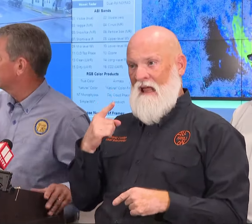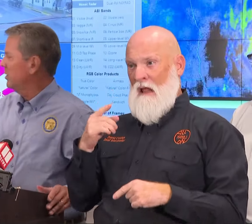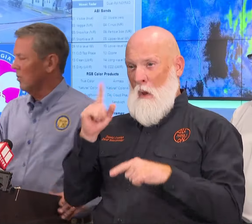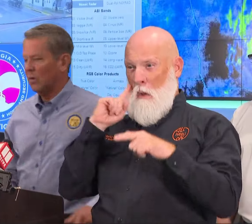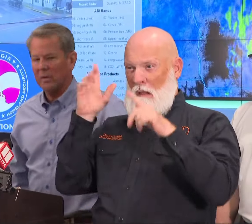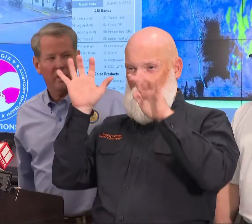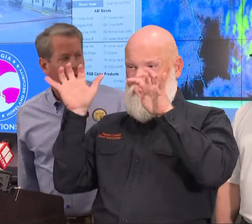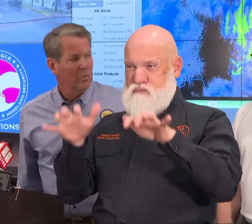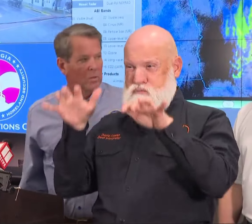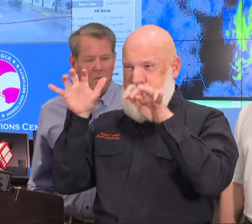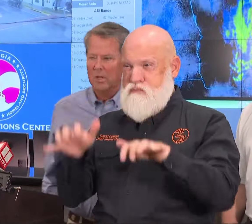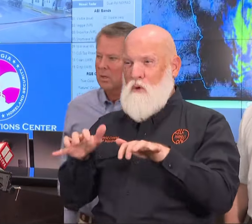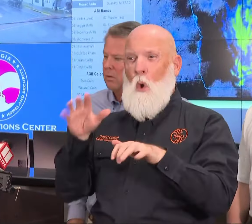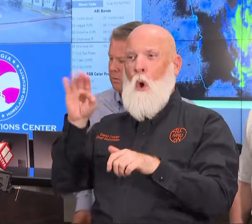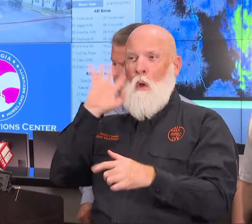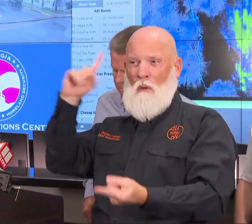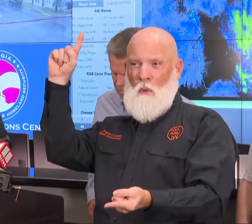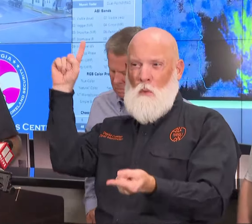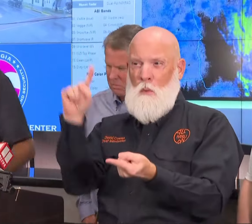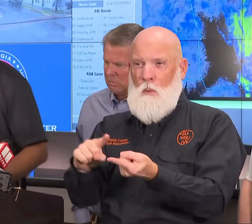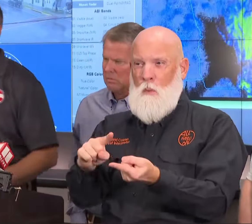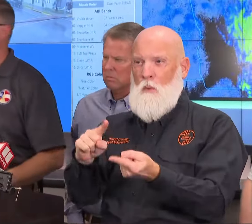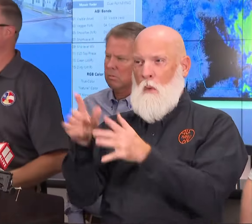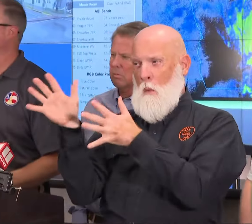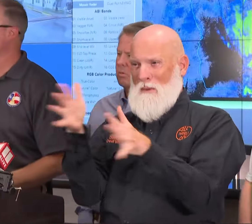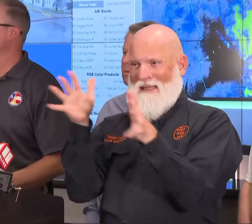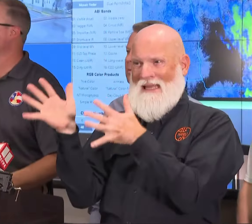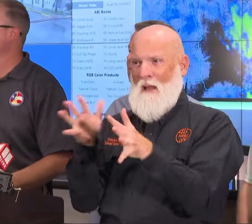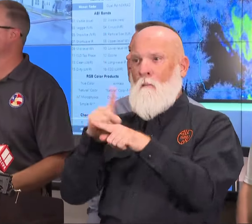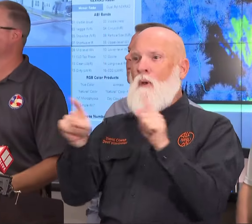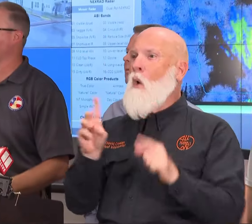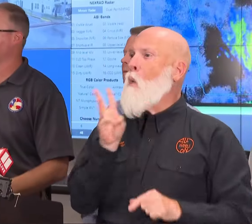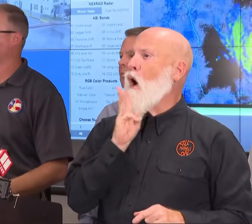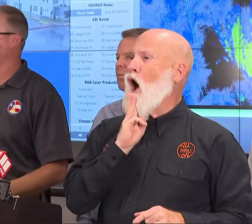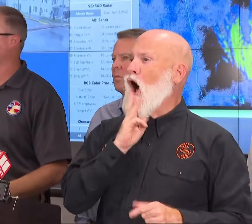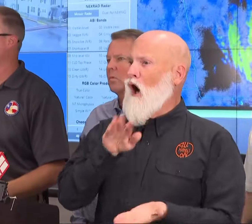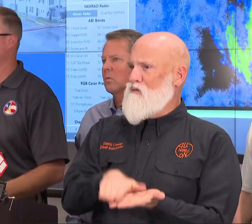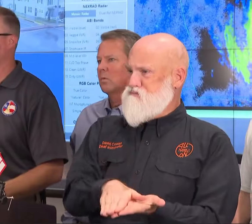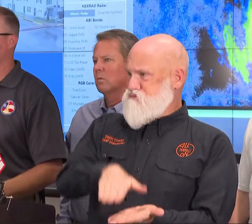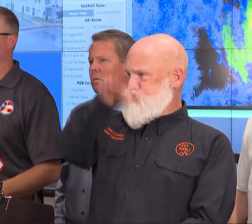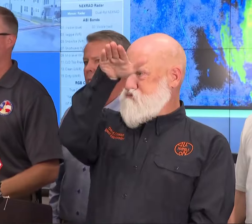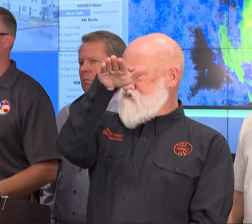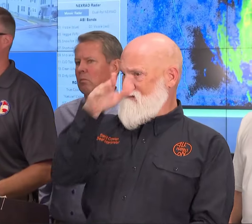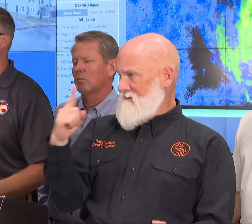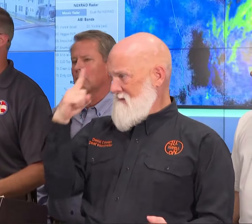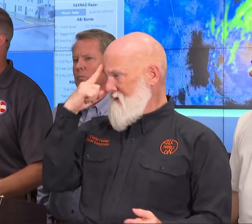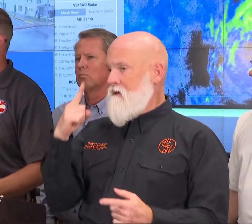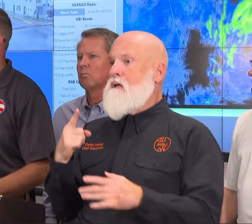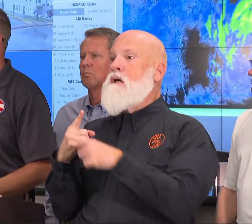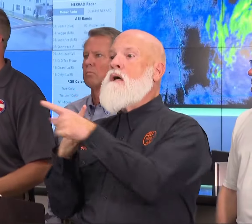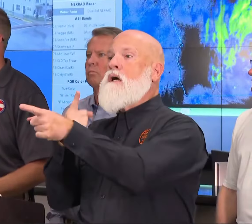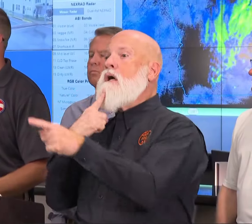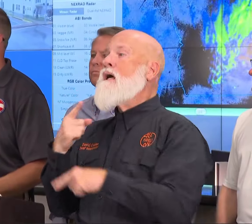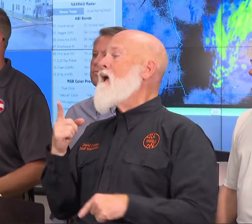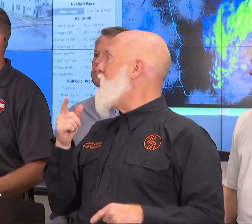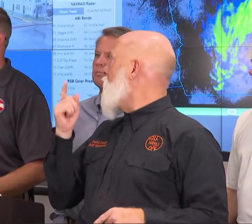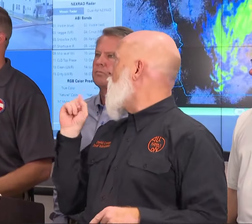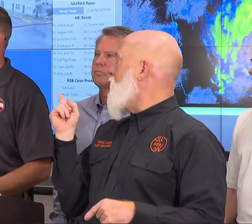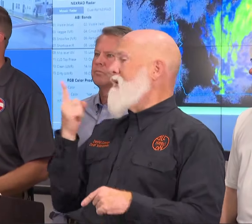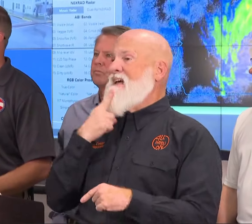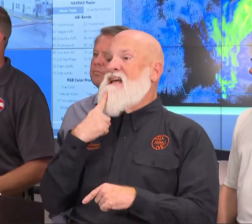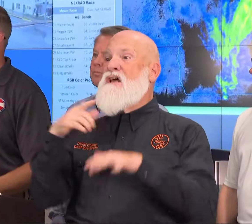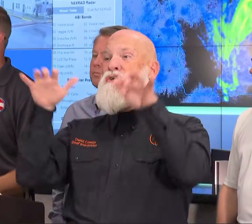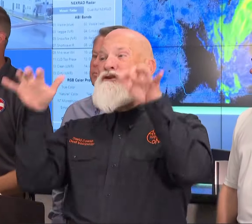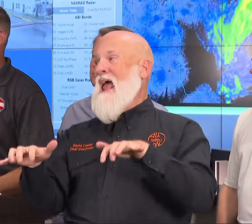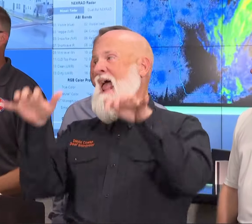speak more of that or Will? Yeah. As Will has briefed, it has definitely been a rain event. We never anticipated high winds for